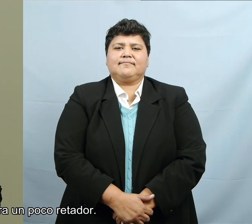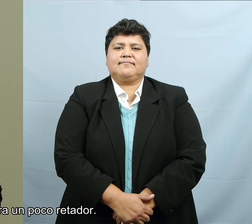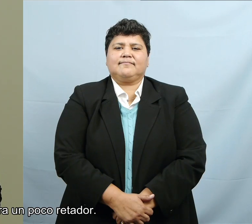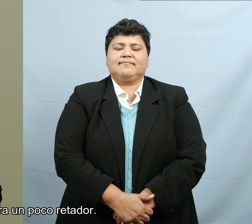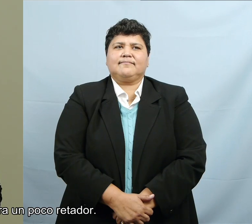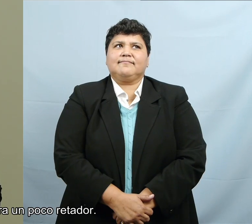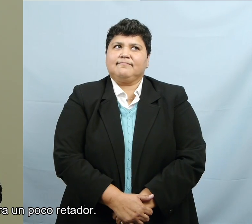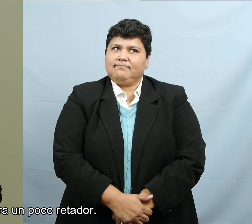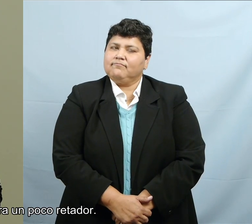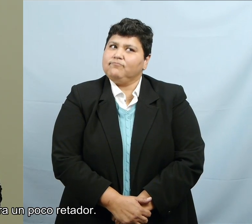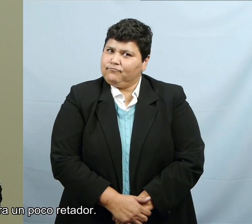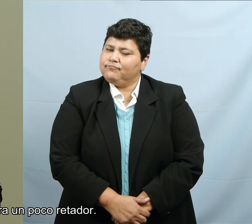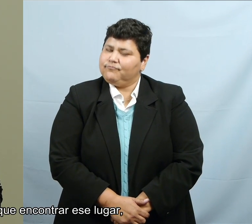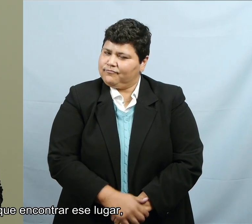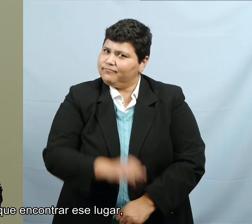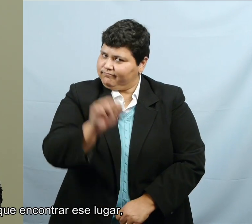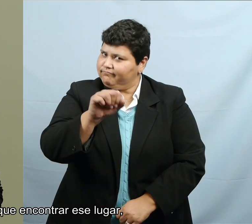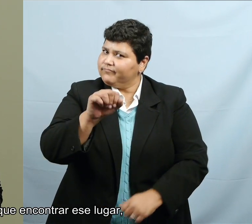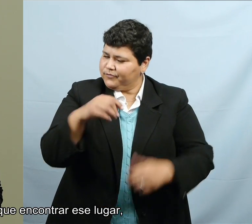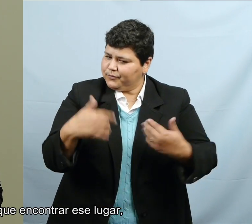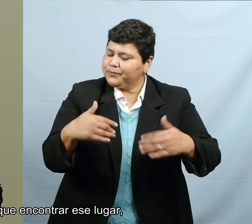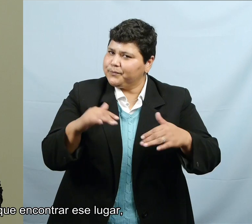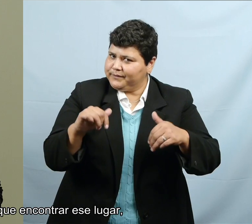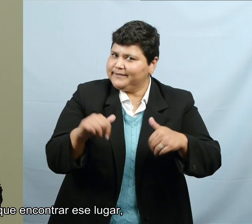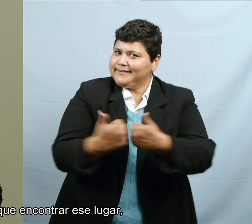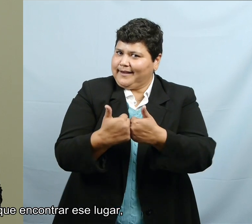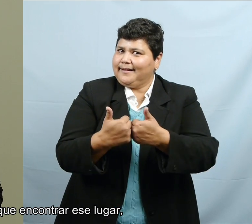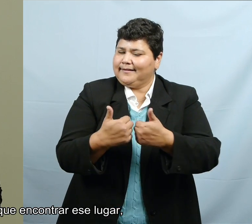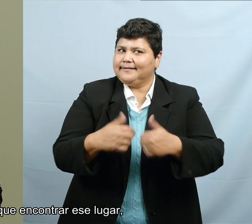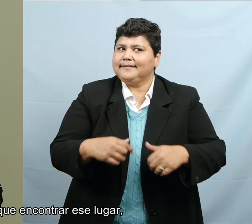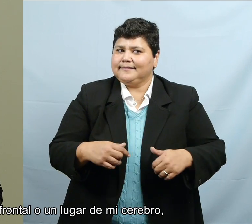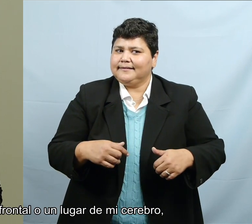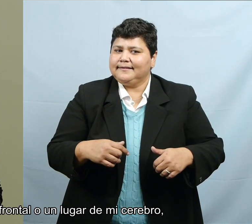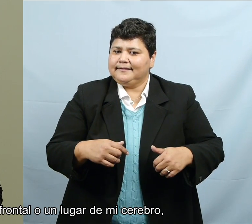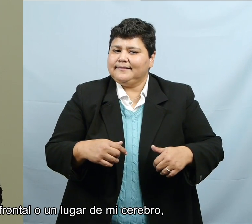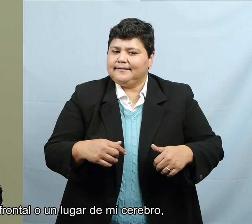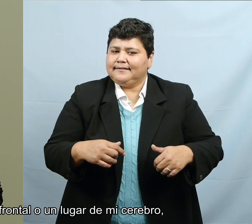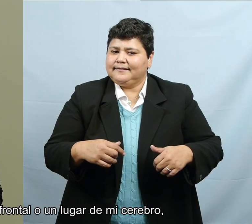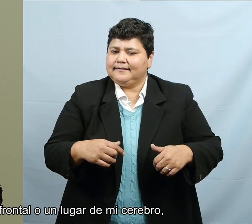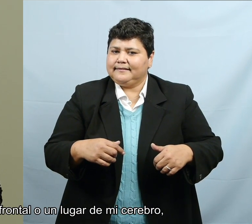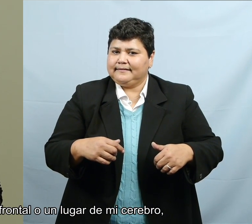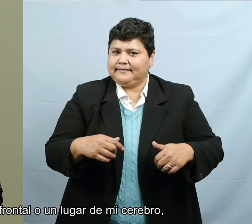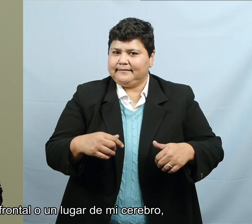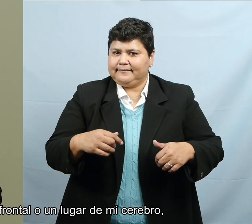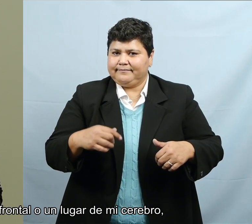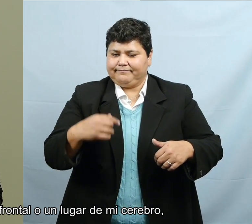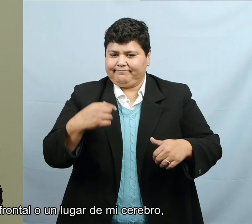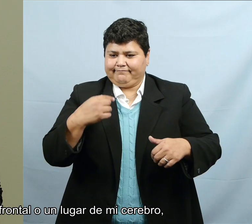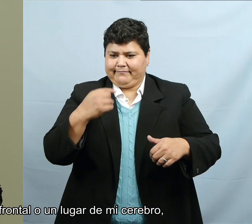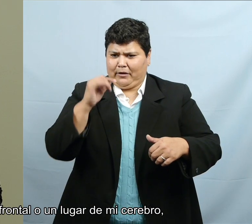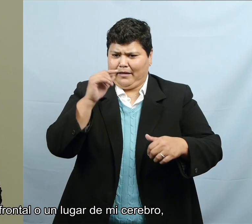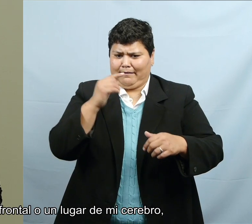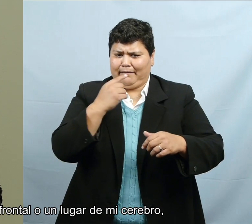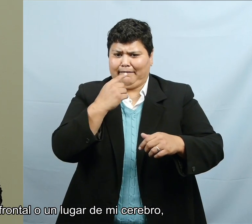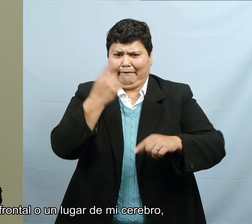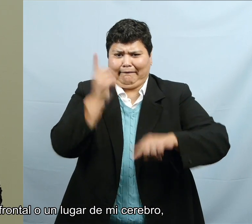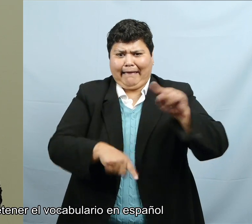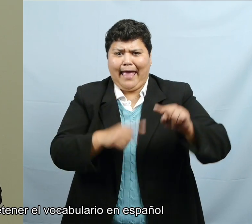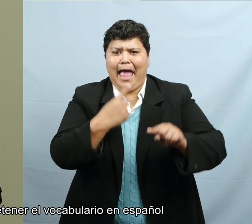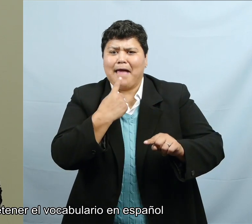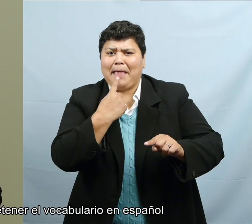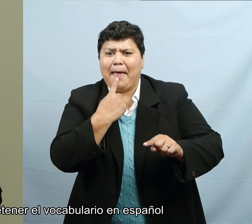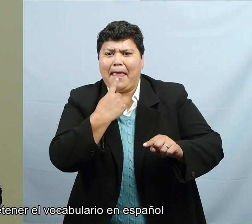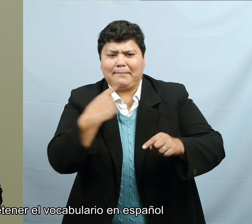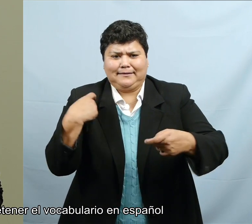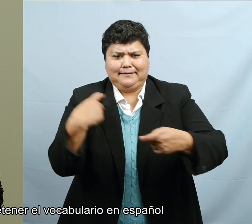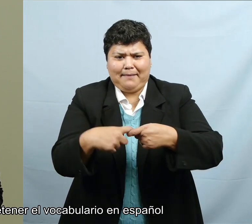It was a little bit of a challenge. I had to find that place, you know, either in my frontal lobe or somewhere in my brain where